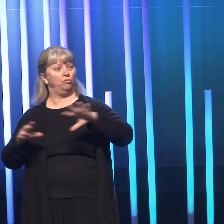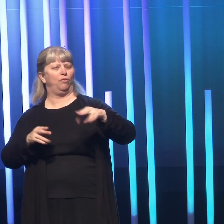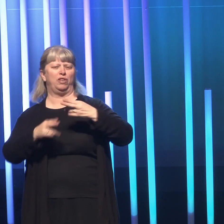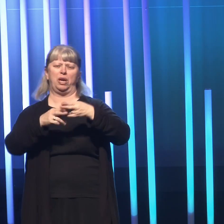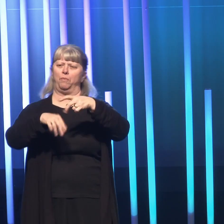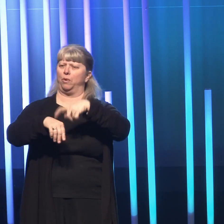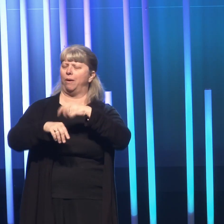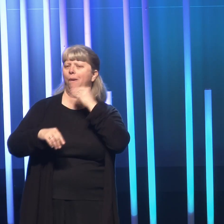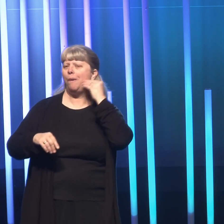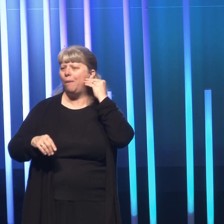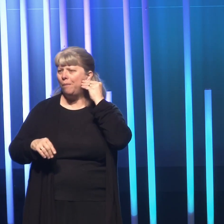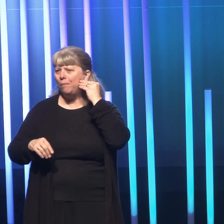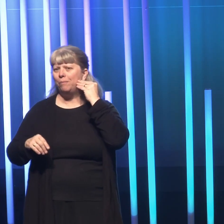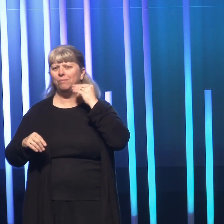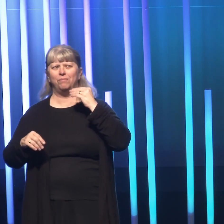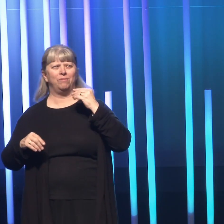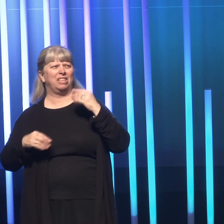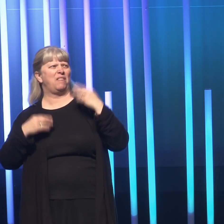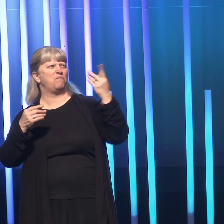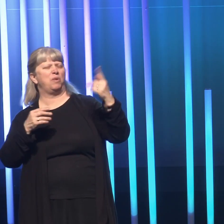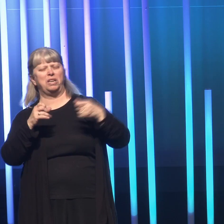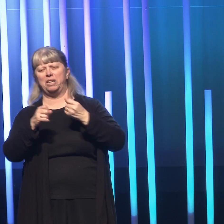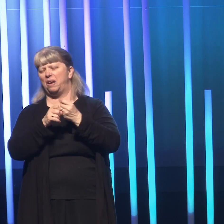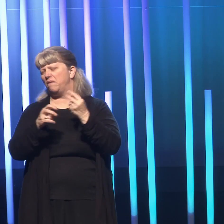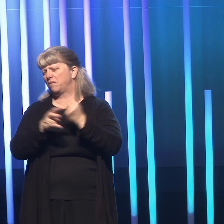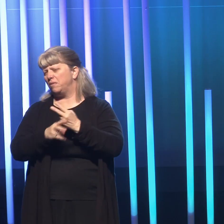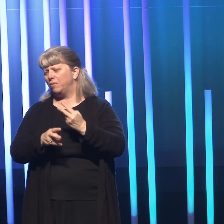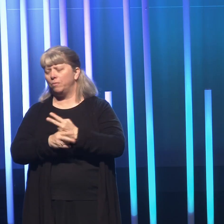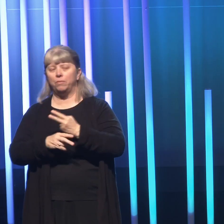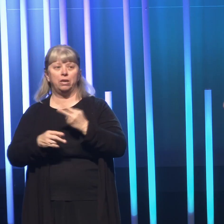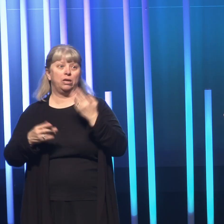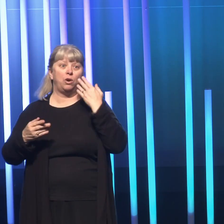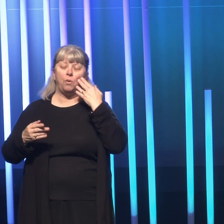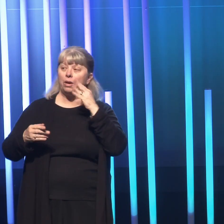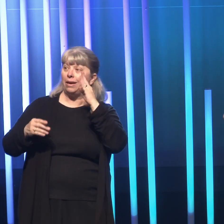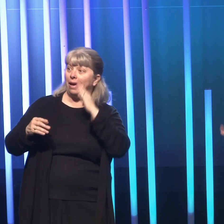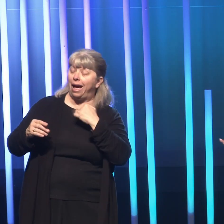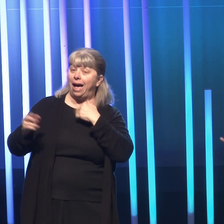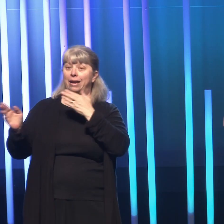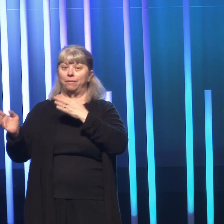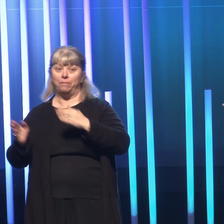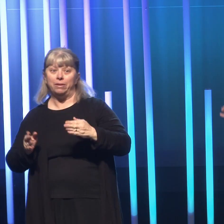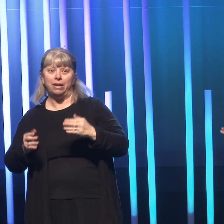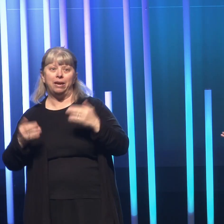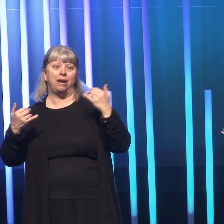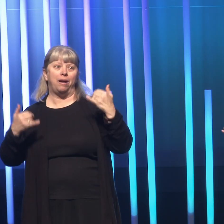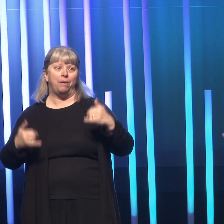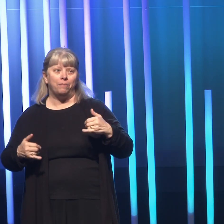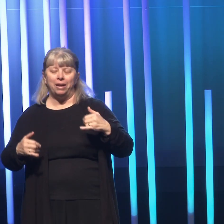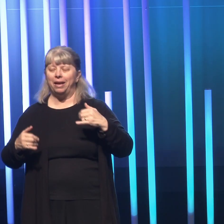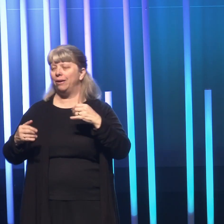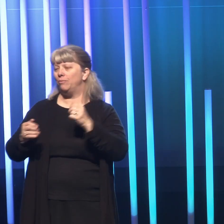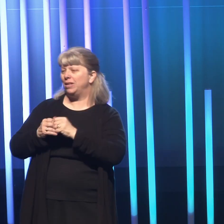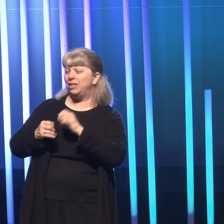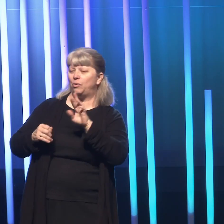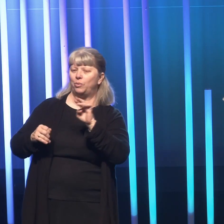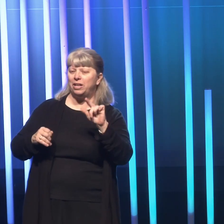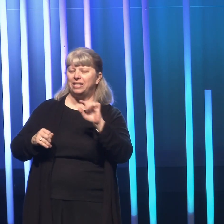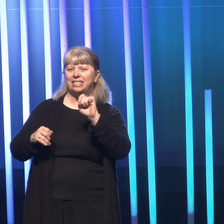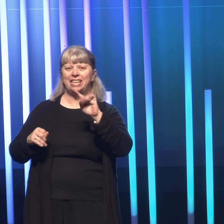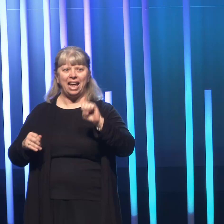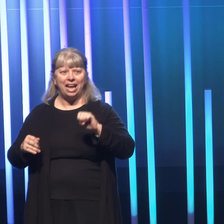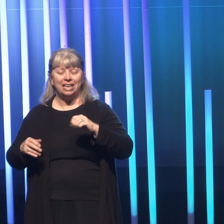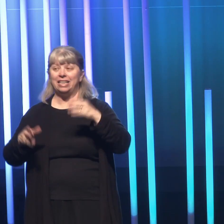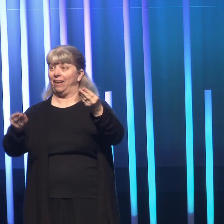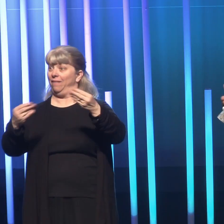temporary home, know, give him about a year to figure things out. We know, you know, God had to play chess with the real estate market to obviously get us our